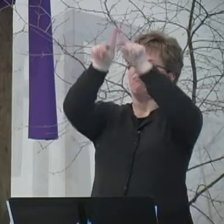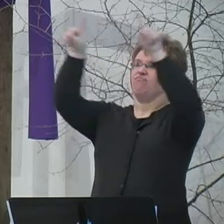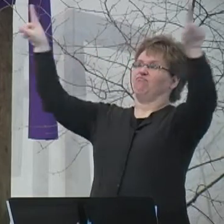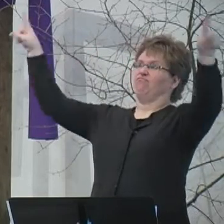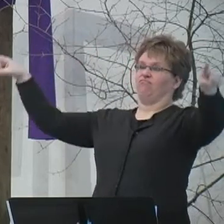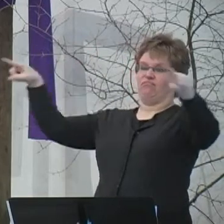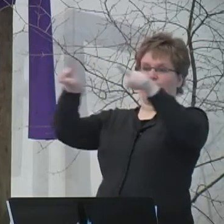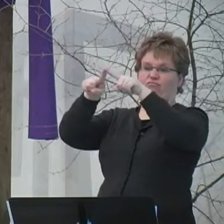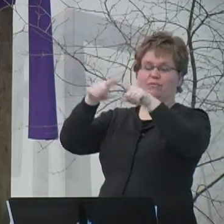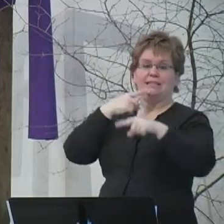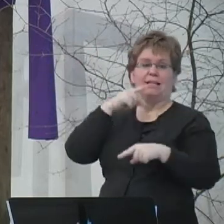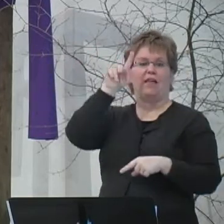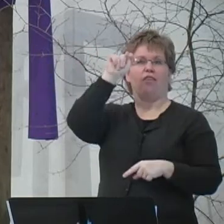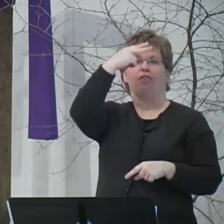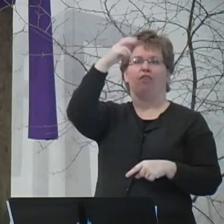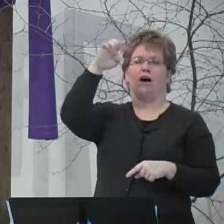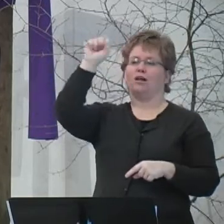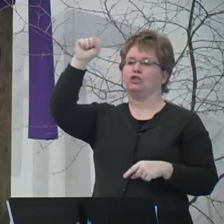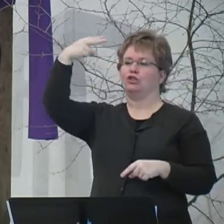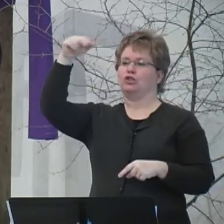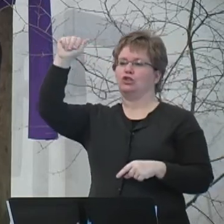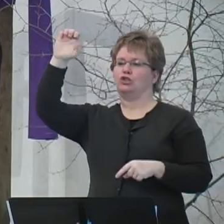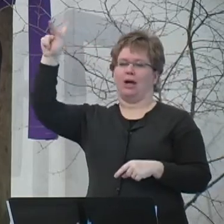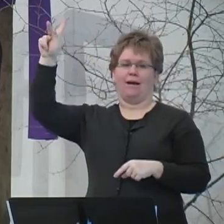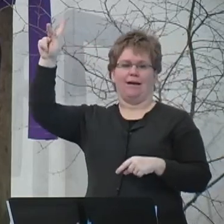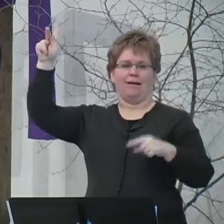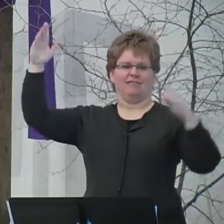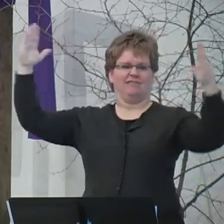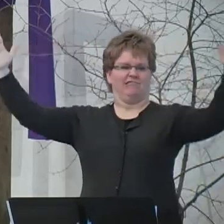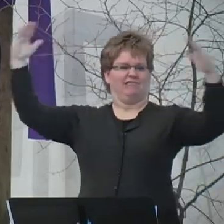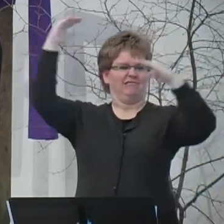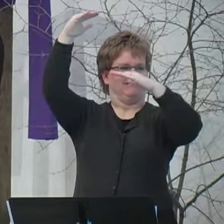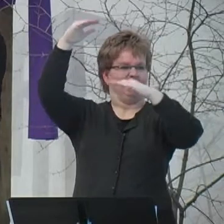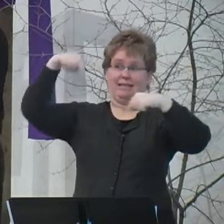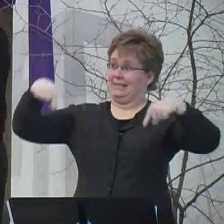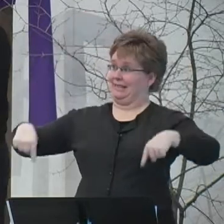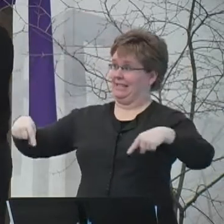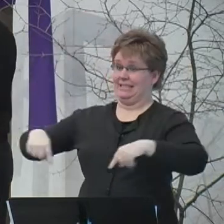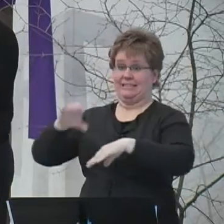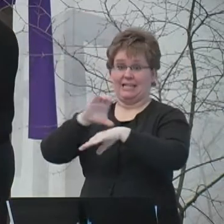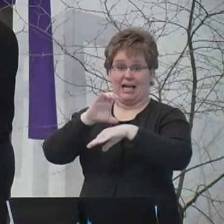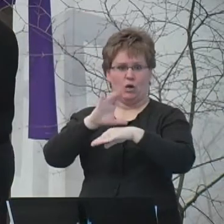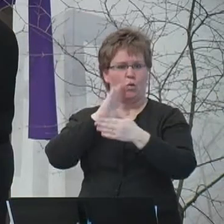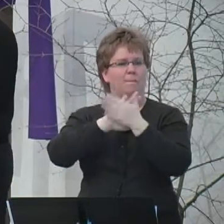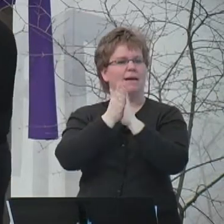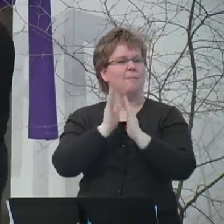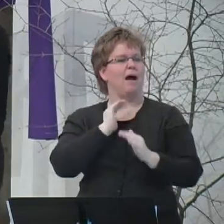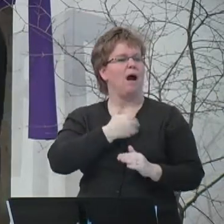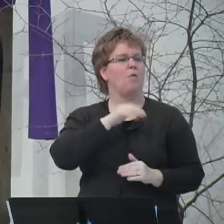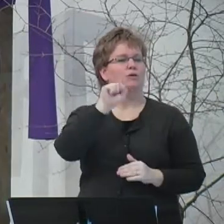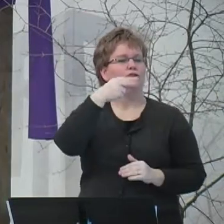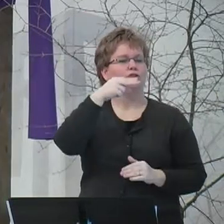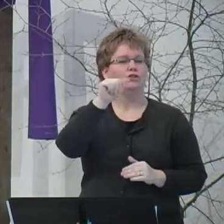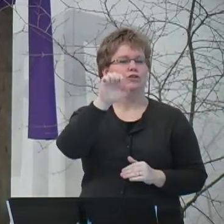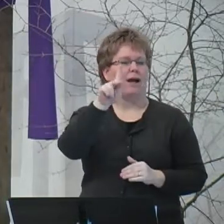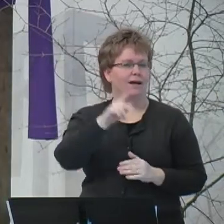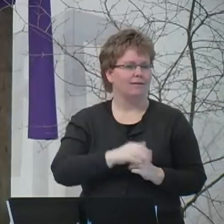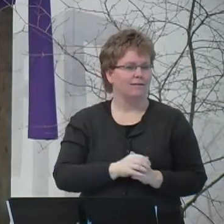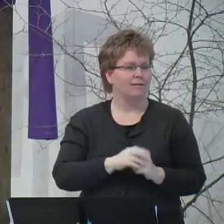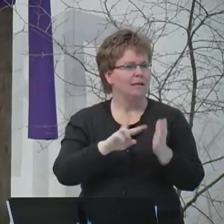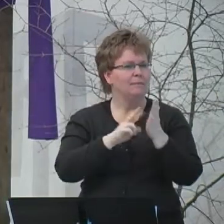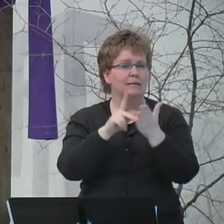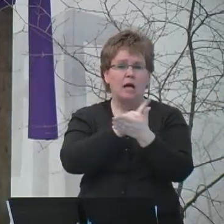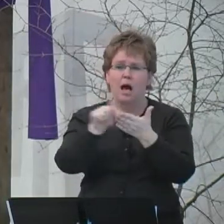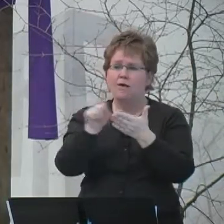It says the shack. This sanctuary will be our shack. The place where we meet